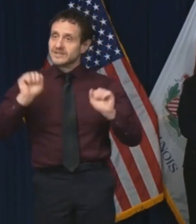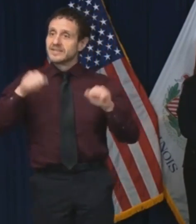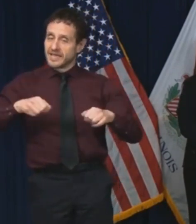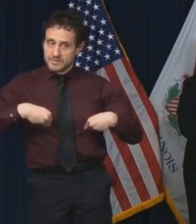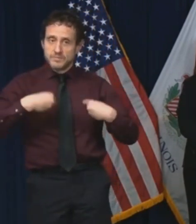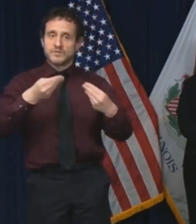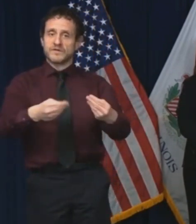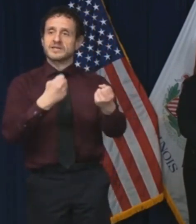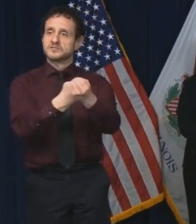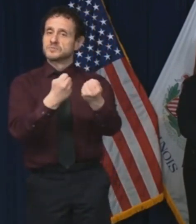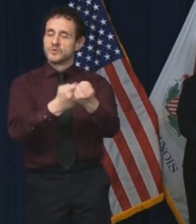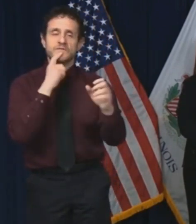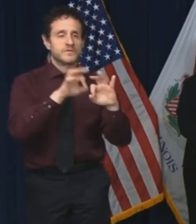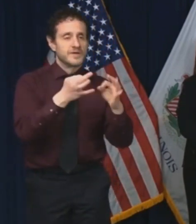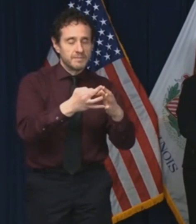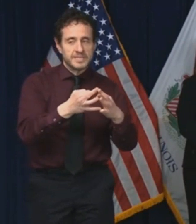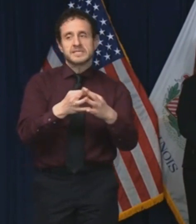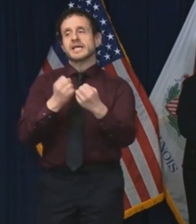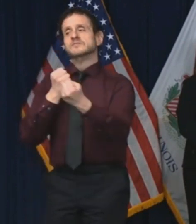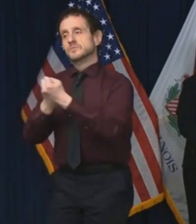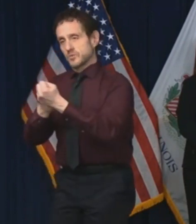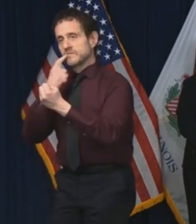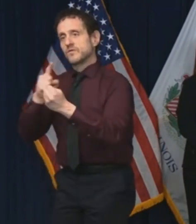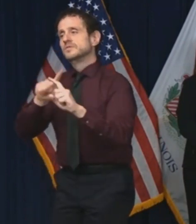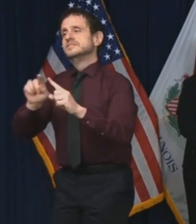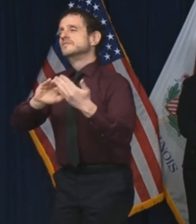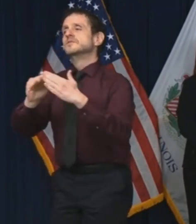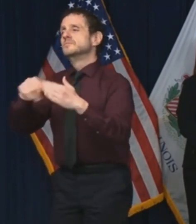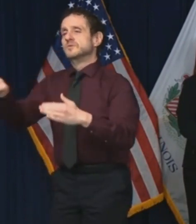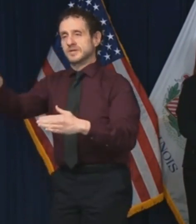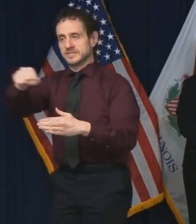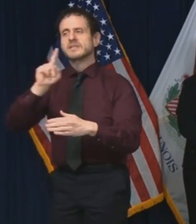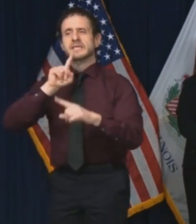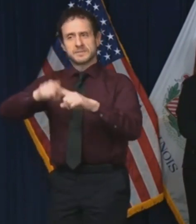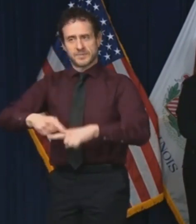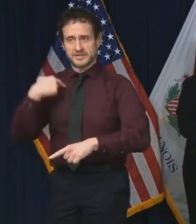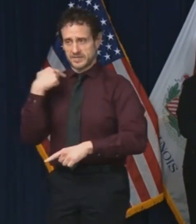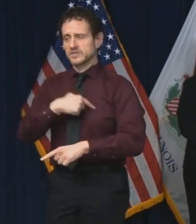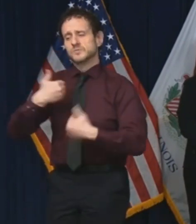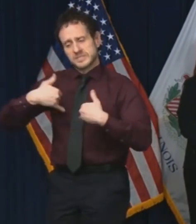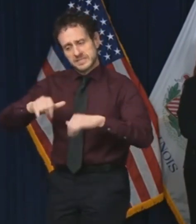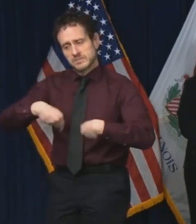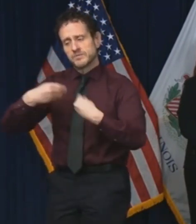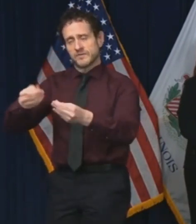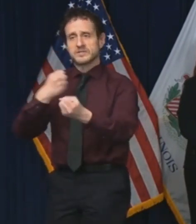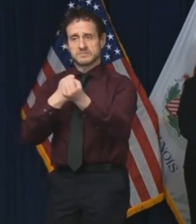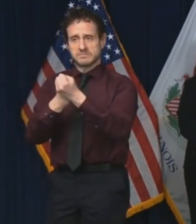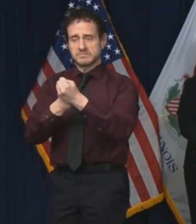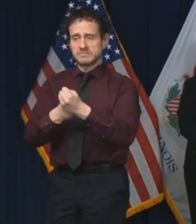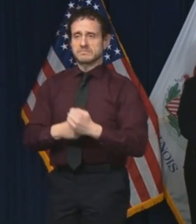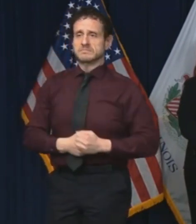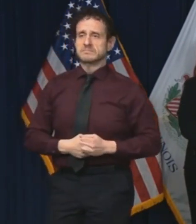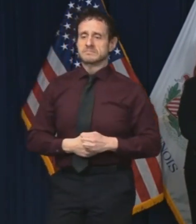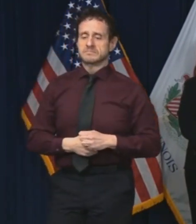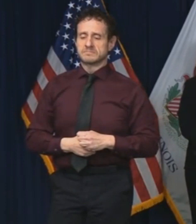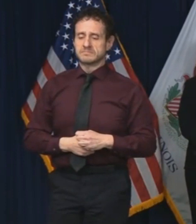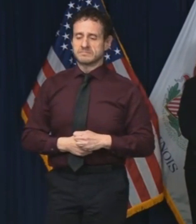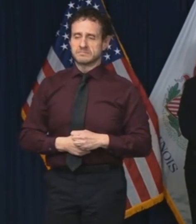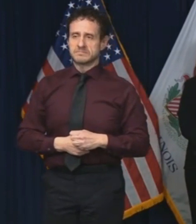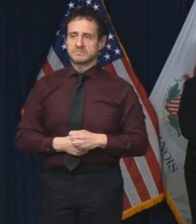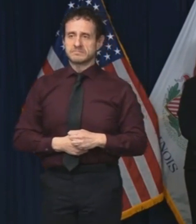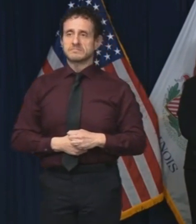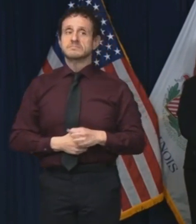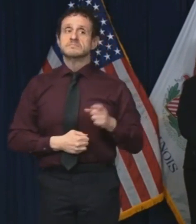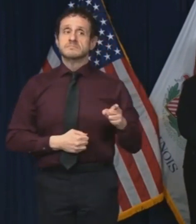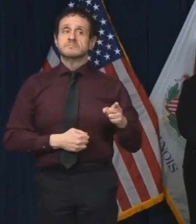that families and communities depend on. I am proud to announce that every call floor worker at